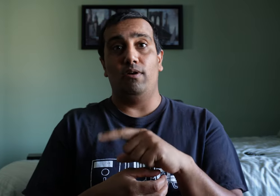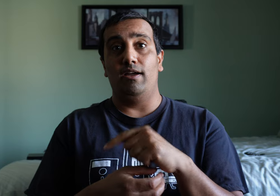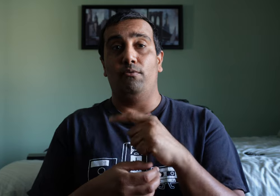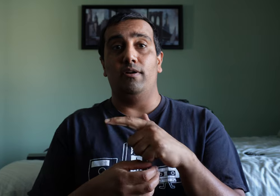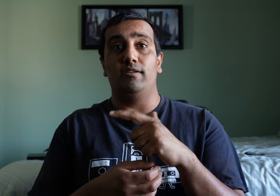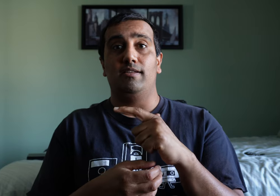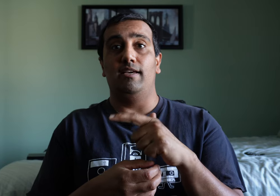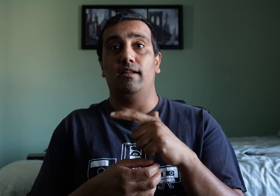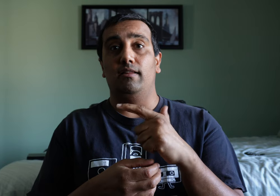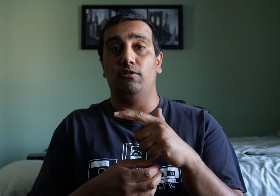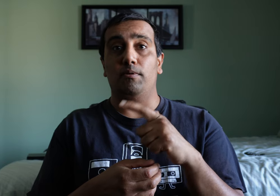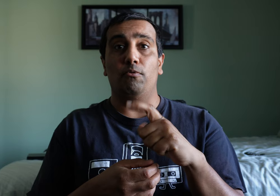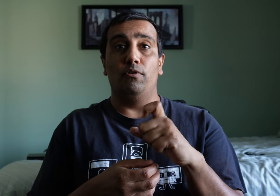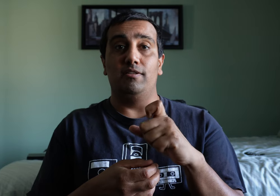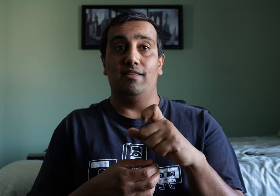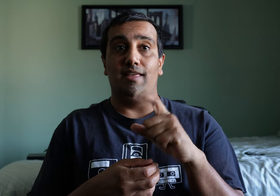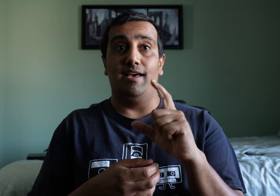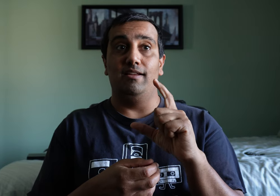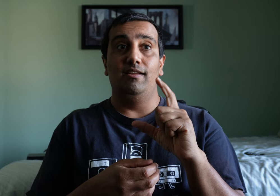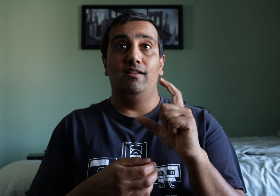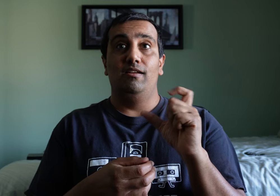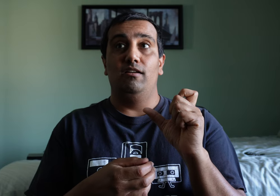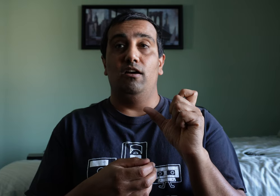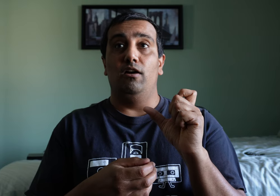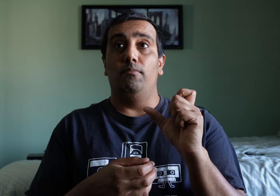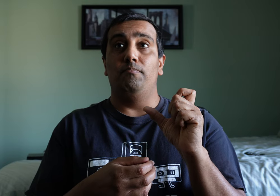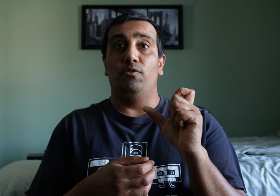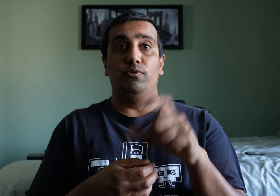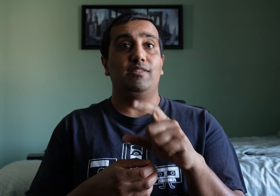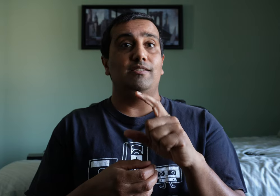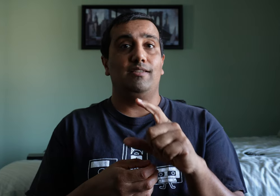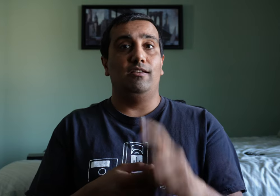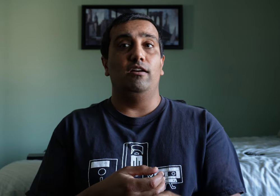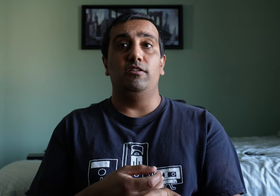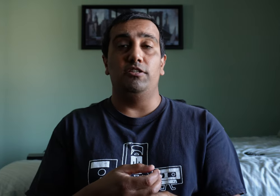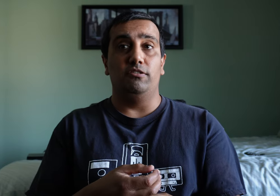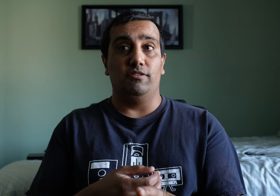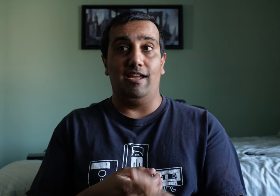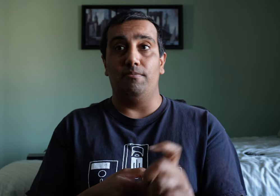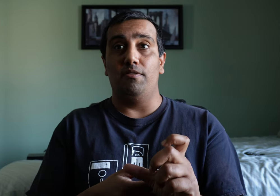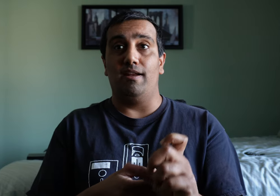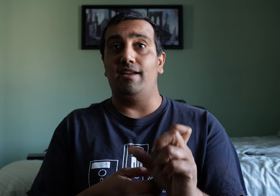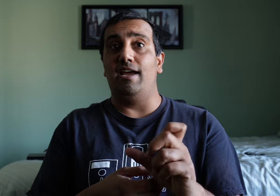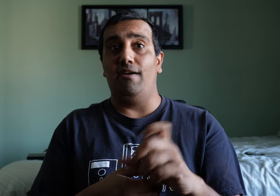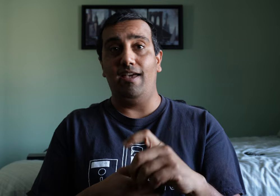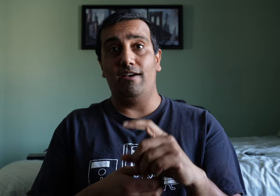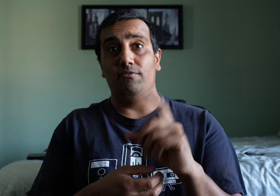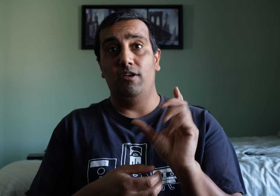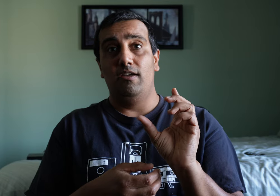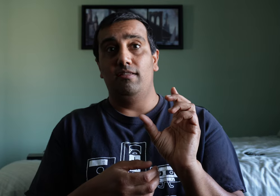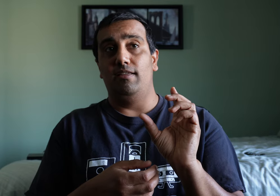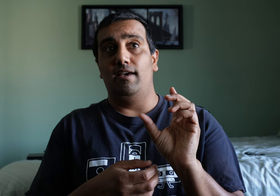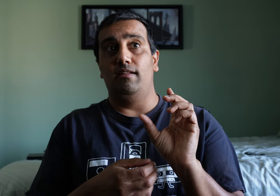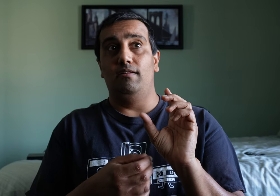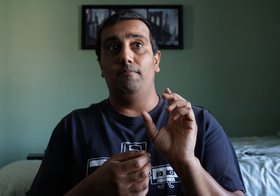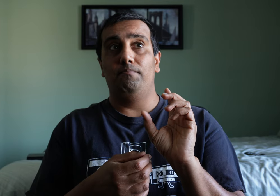why I wanted to get a little bit more into that. Um, with this, uh, digital camera that I now have, that, um,